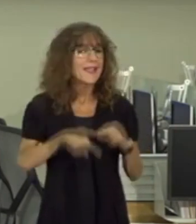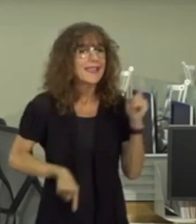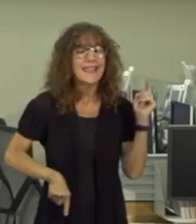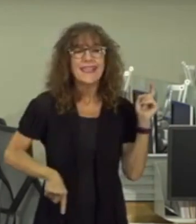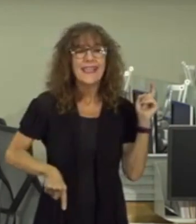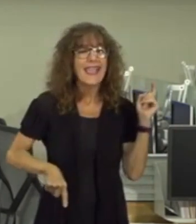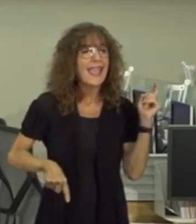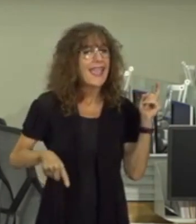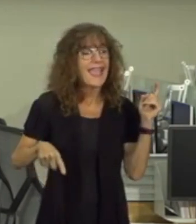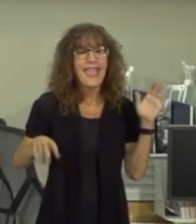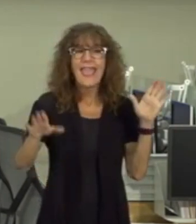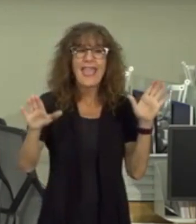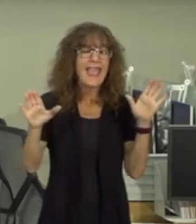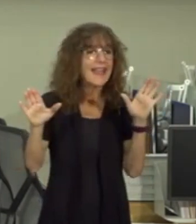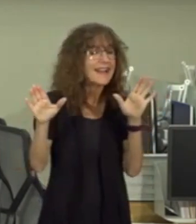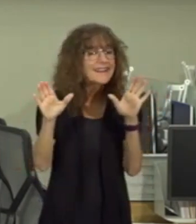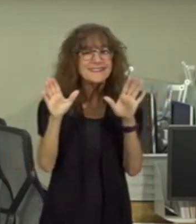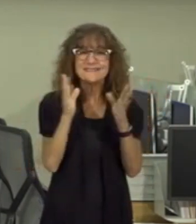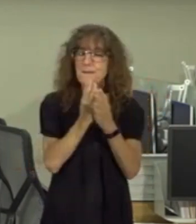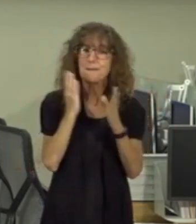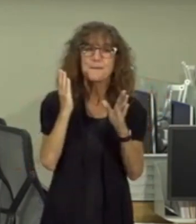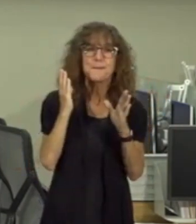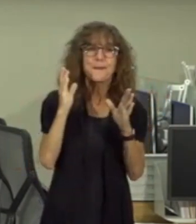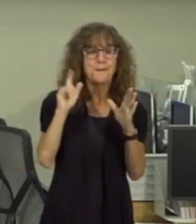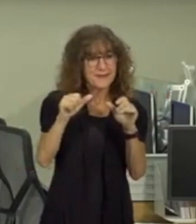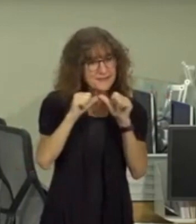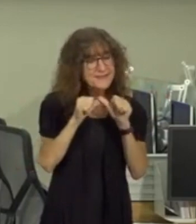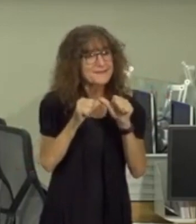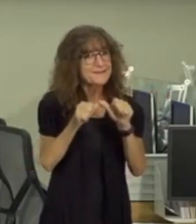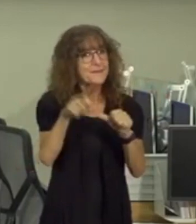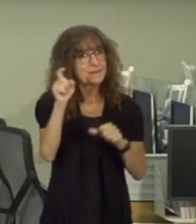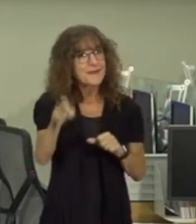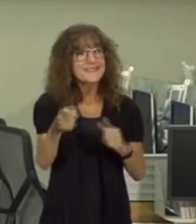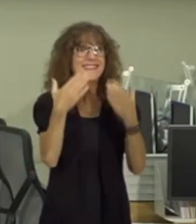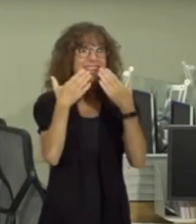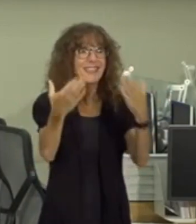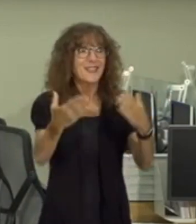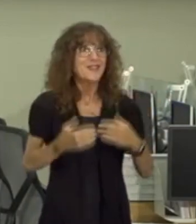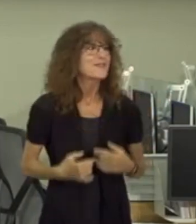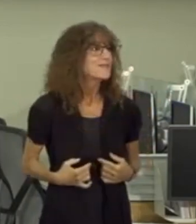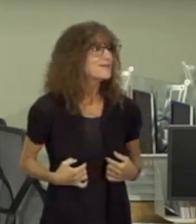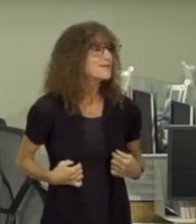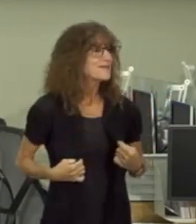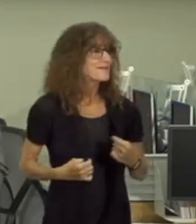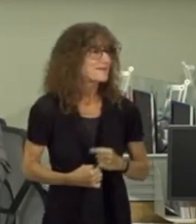we just can't let up at this point thank you thank